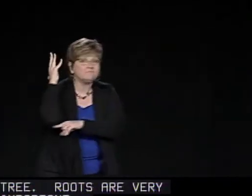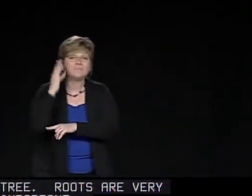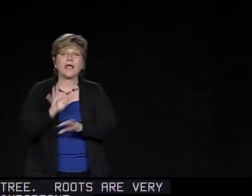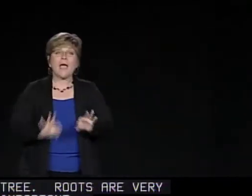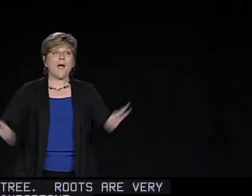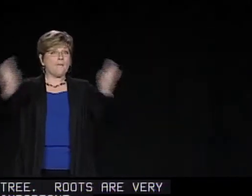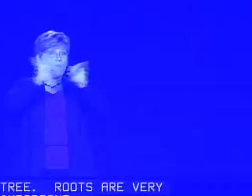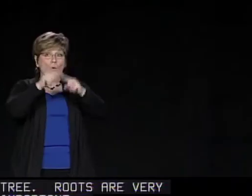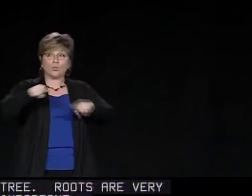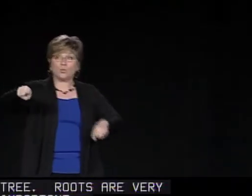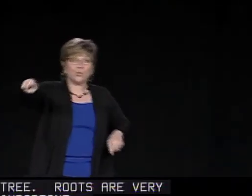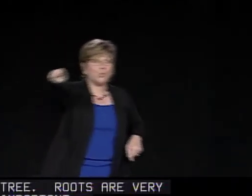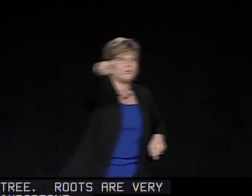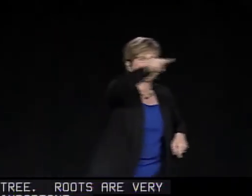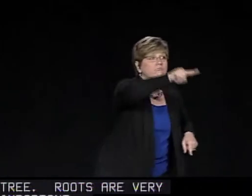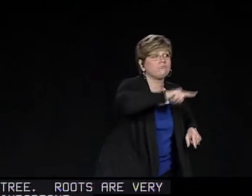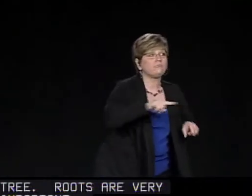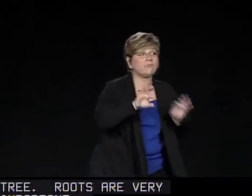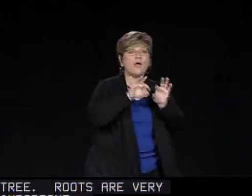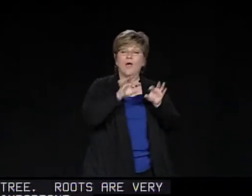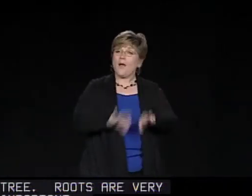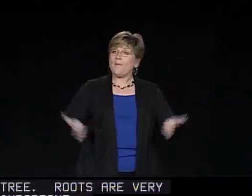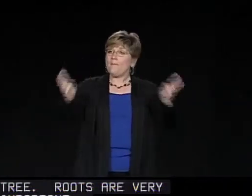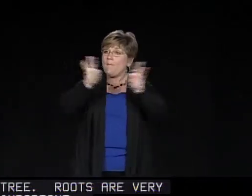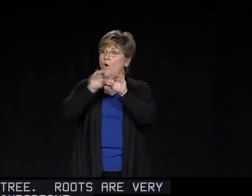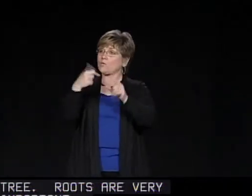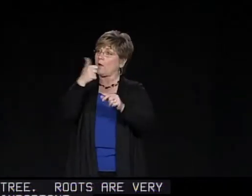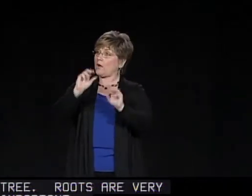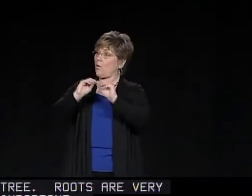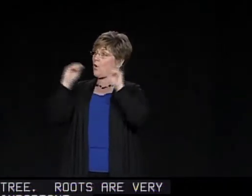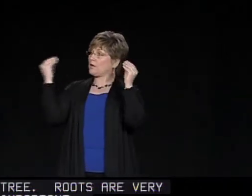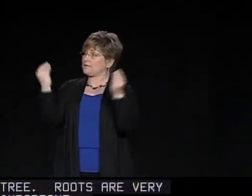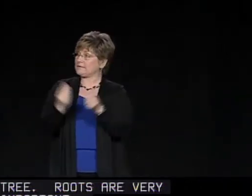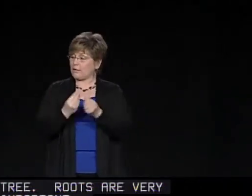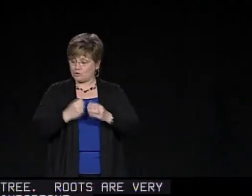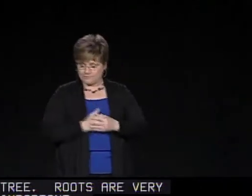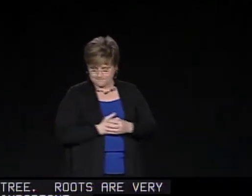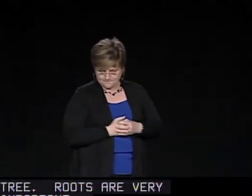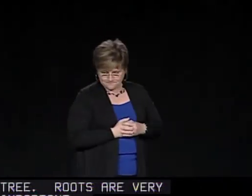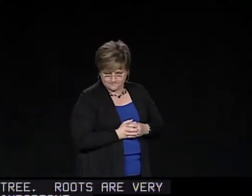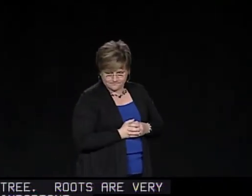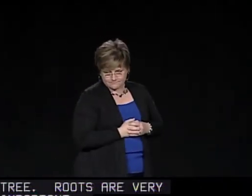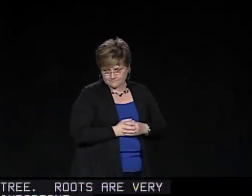The roots are important for the tree and they're also important to you and to any organization.